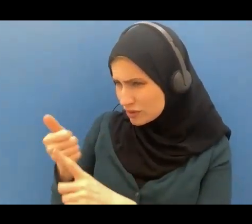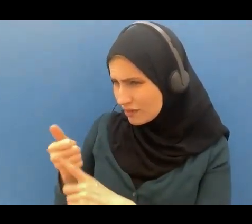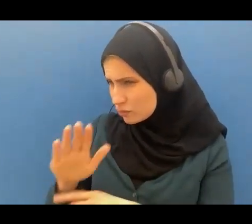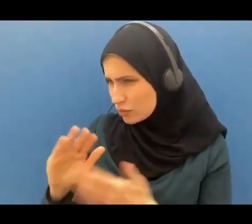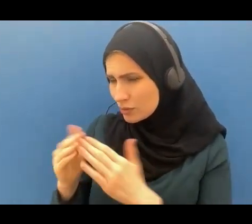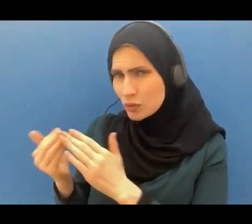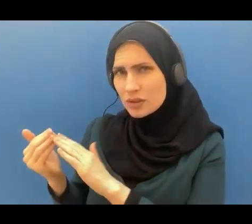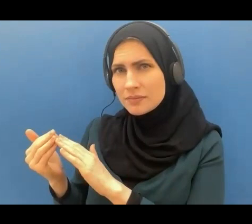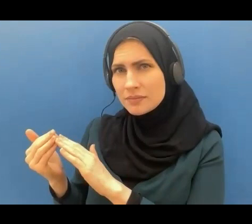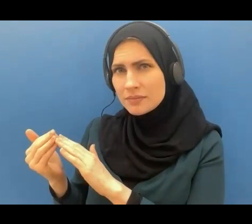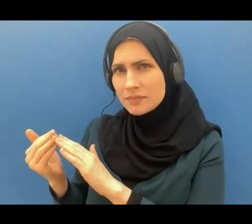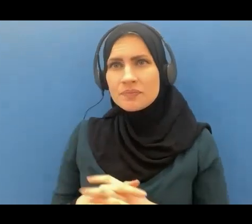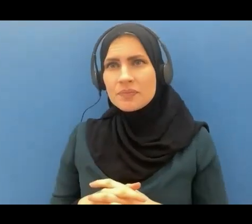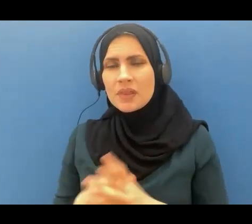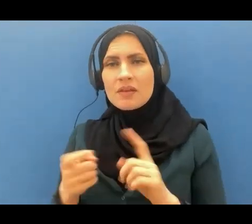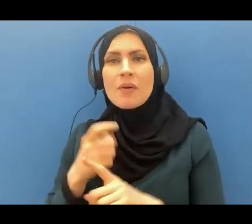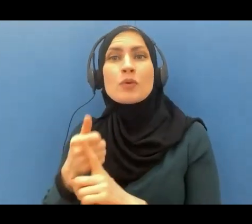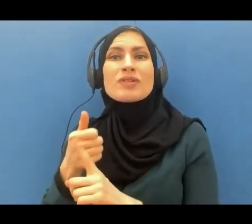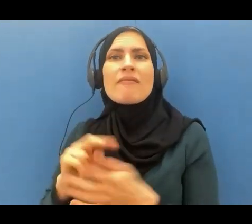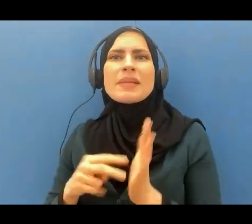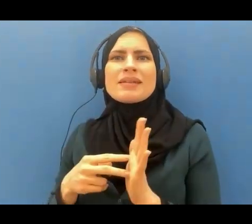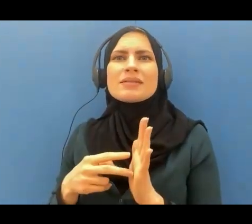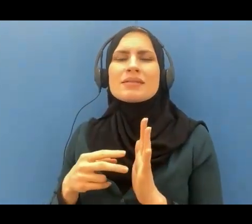from yourselves means humans like you